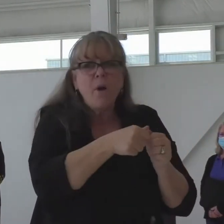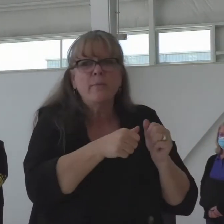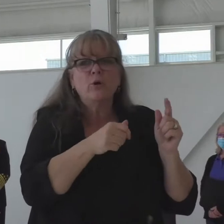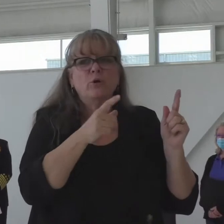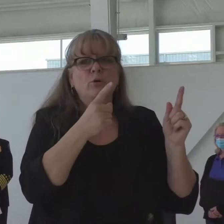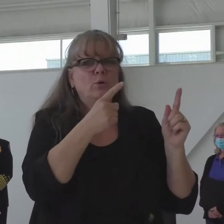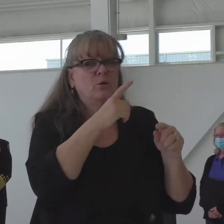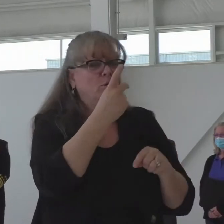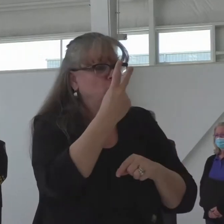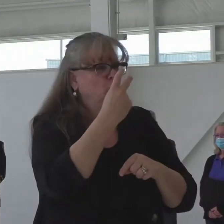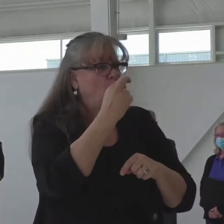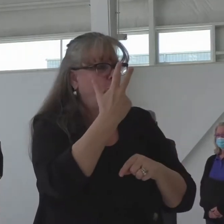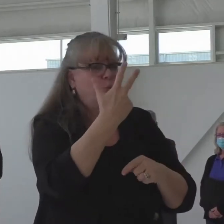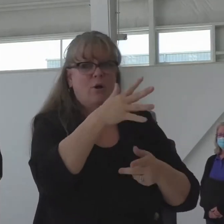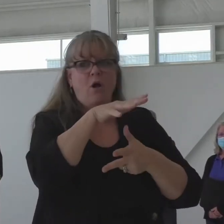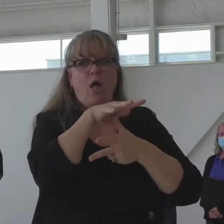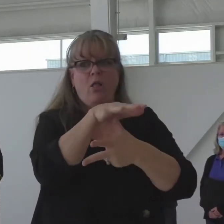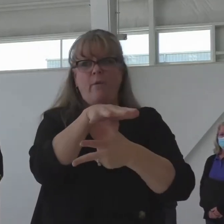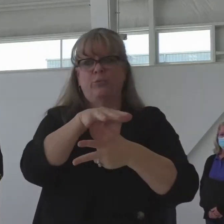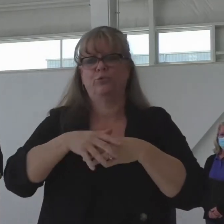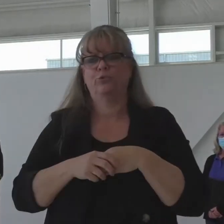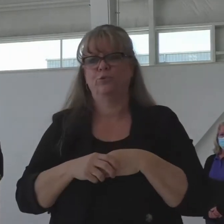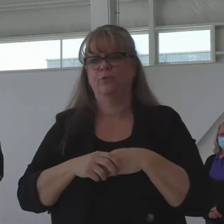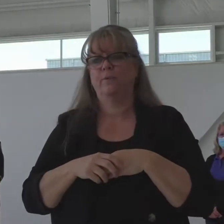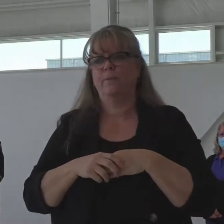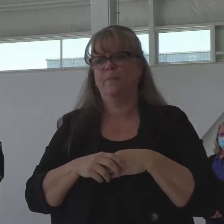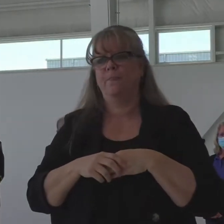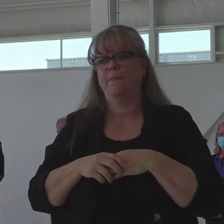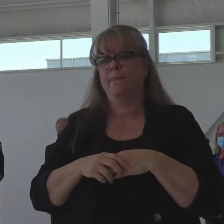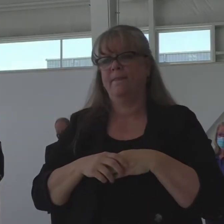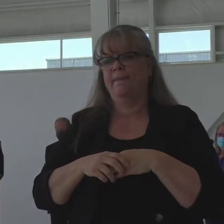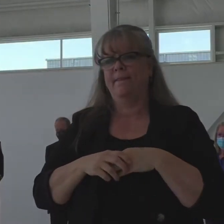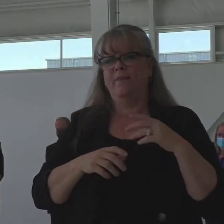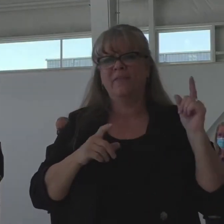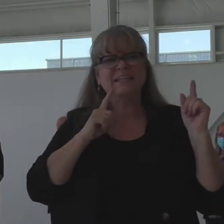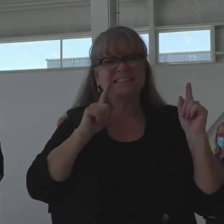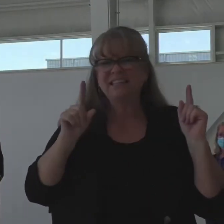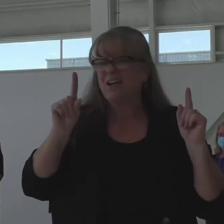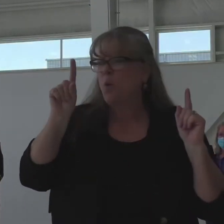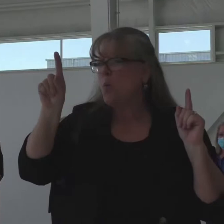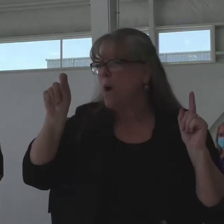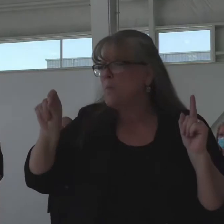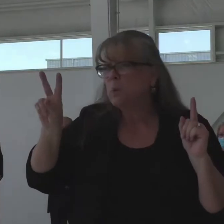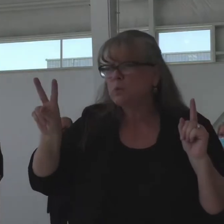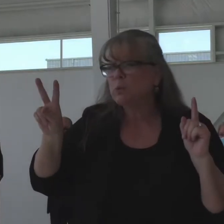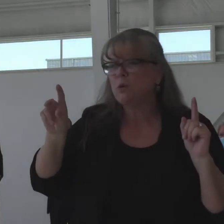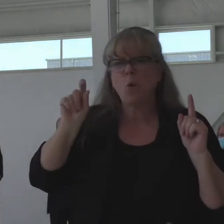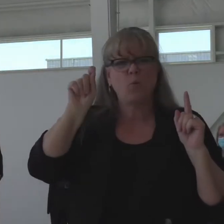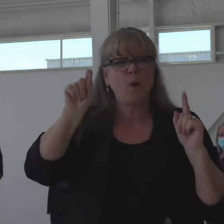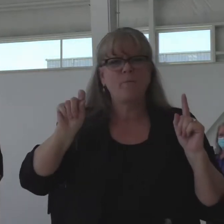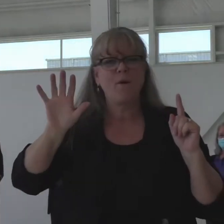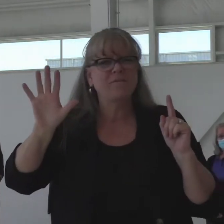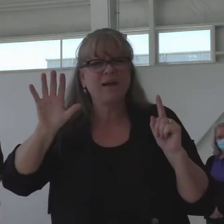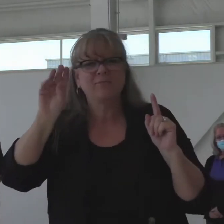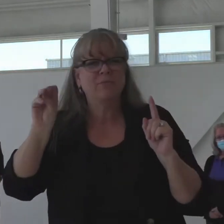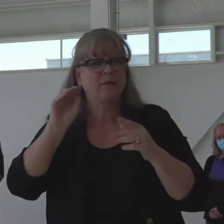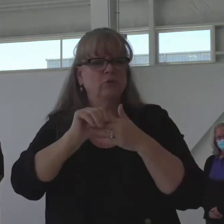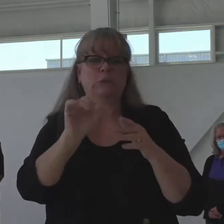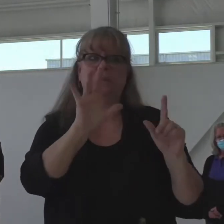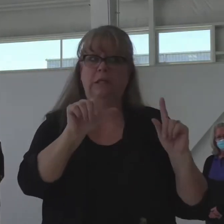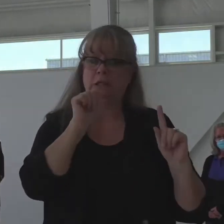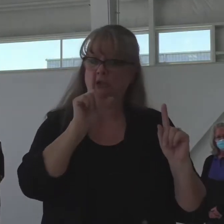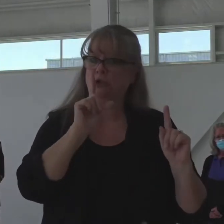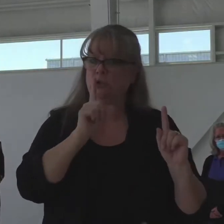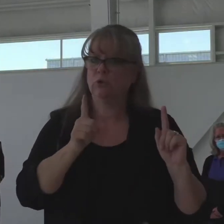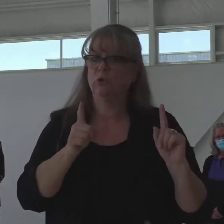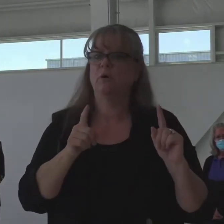I think it's $1.2 million, $1.5 million, we can get that for you guys, some additional detail. But it's about $1.5